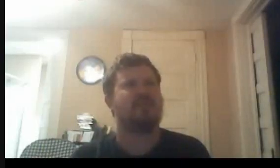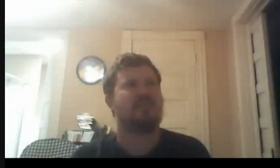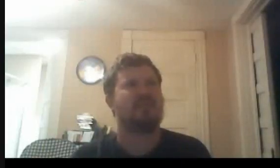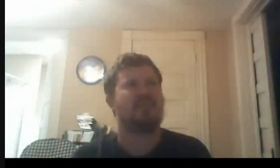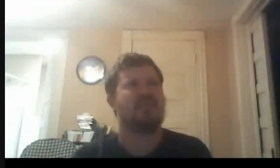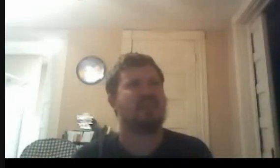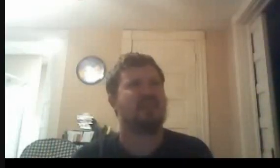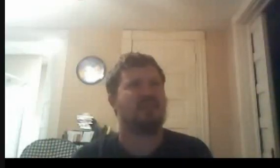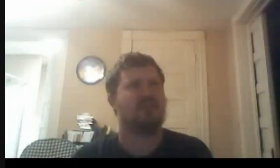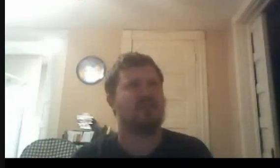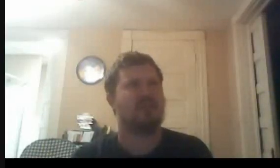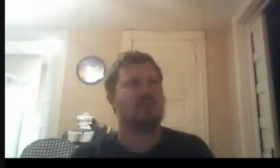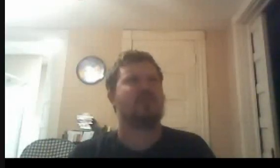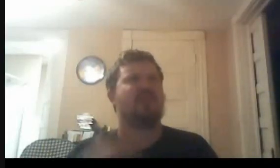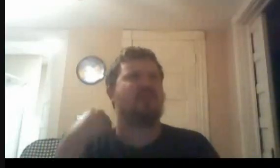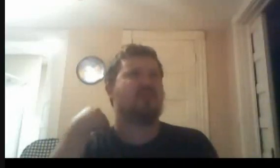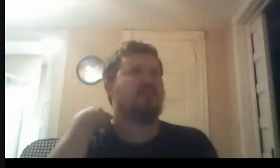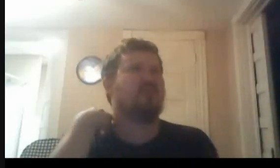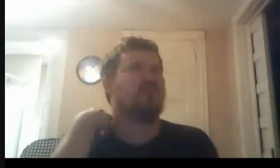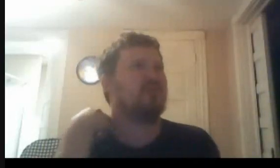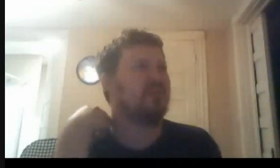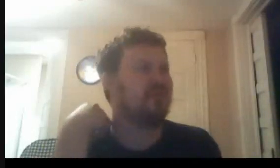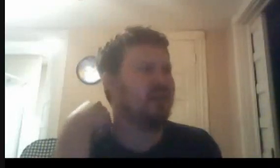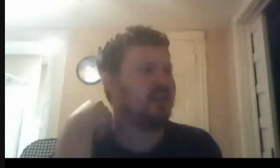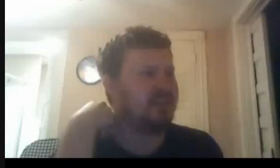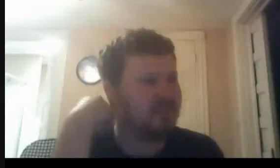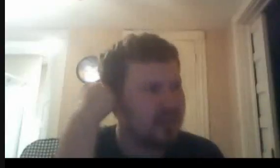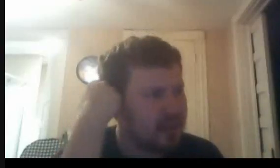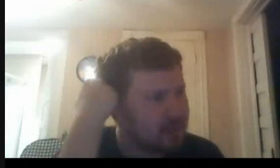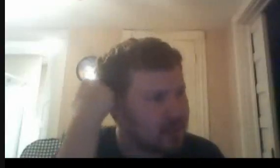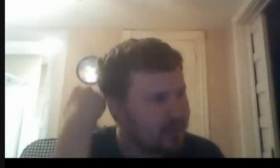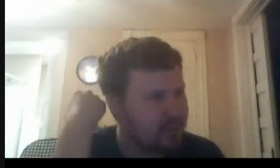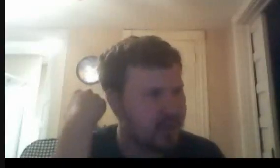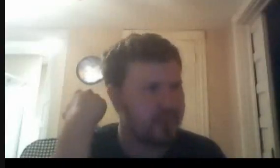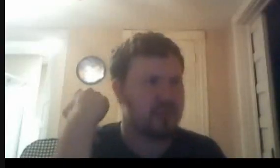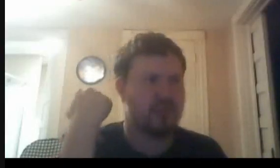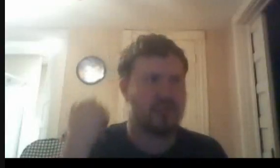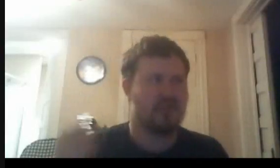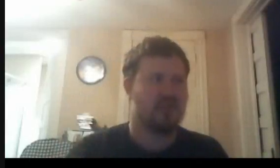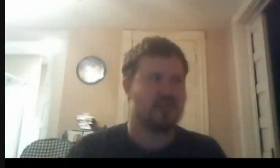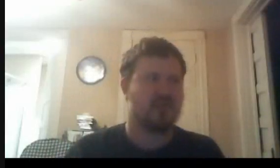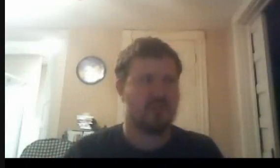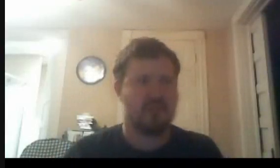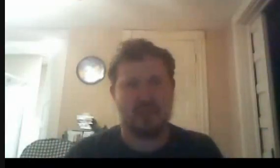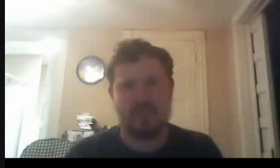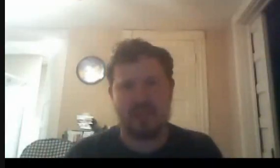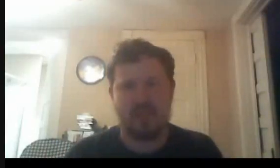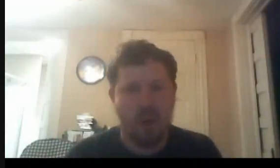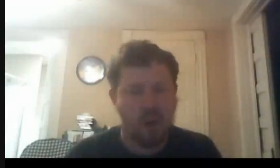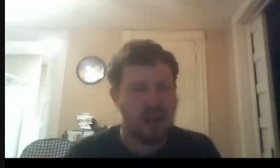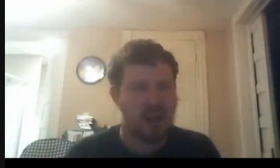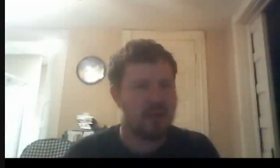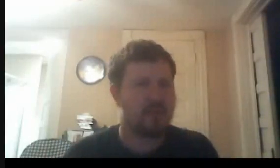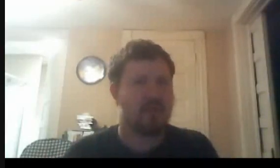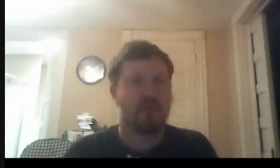I think I saw the Goosebumps movie around then. But a couple years ago, I saw the theme of Goosebumps. We had bit more,